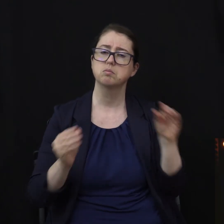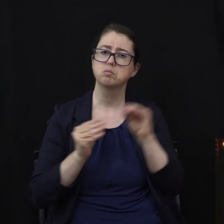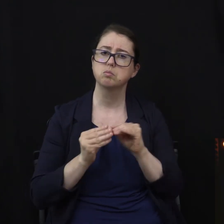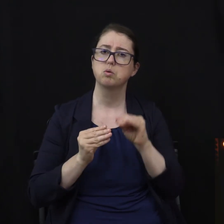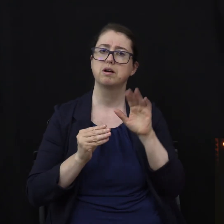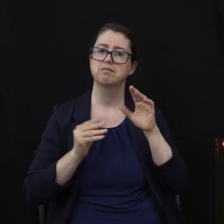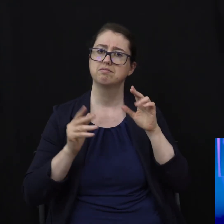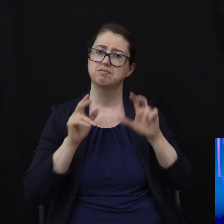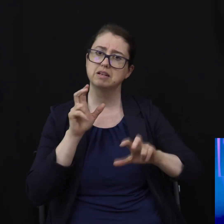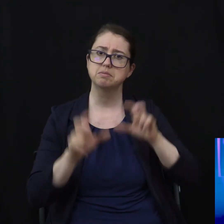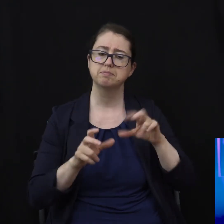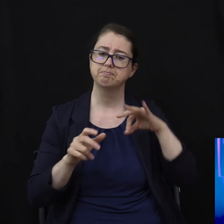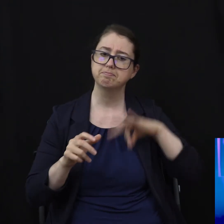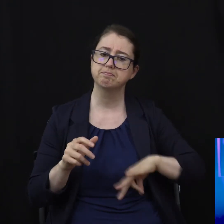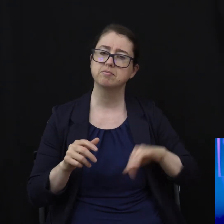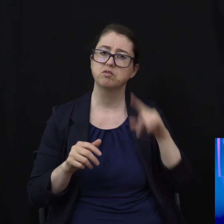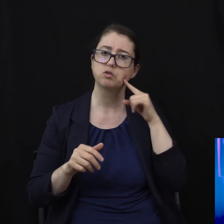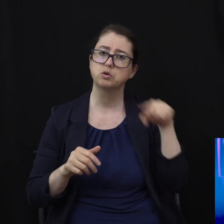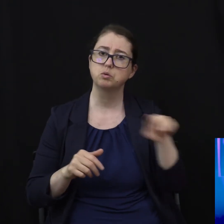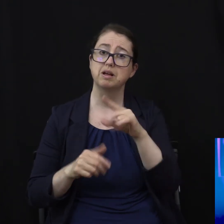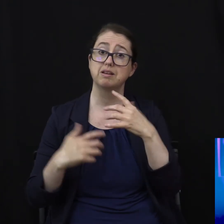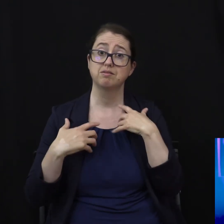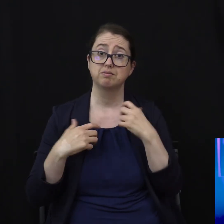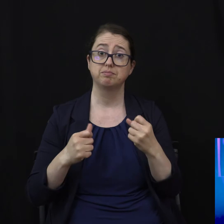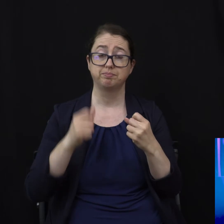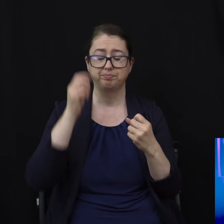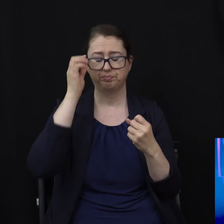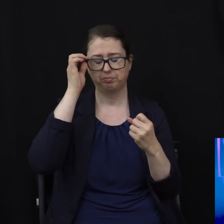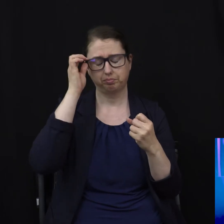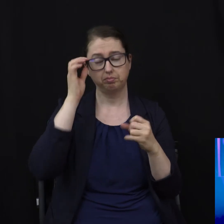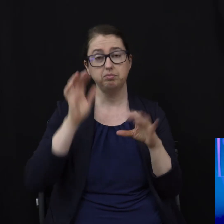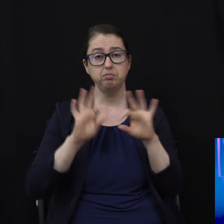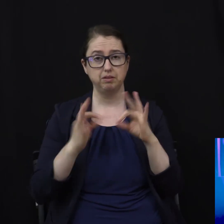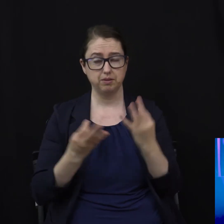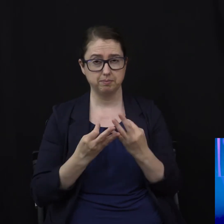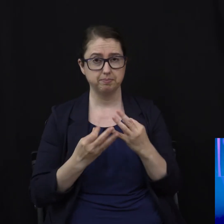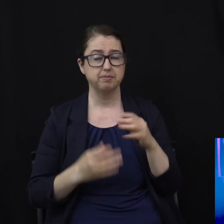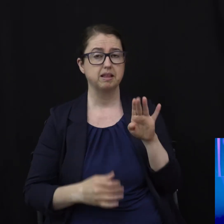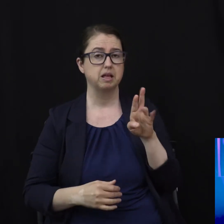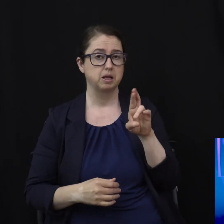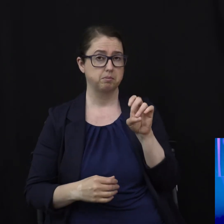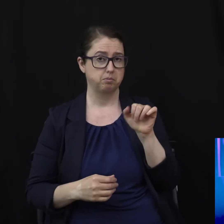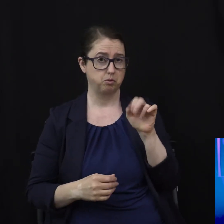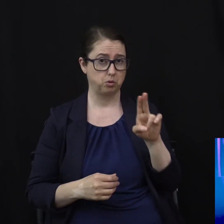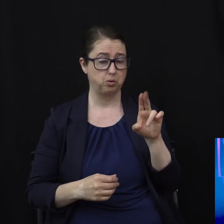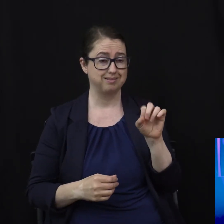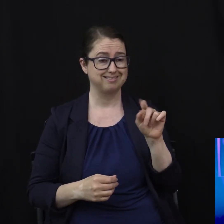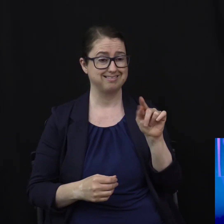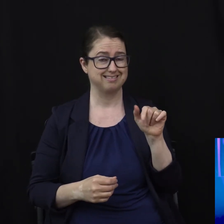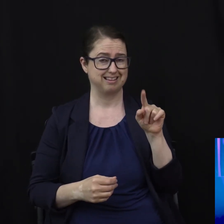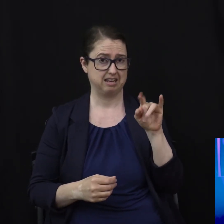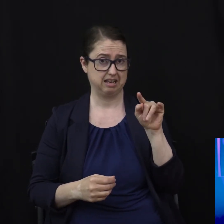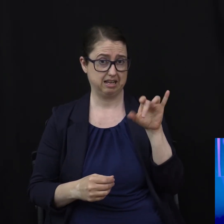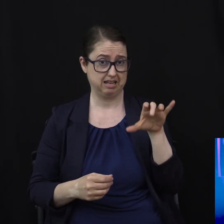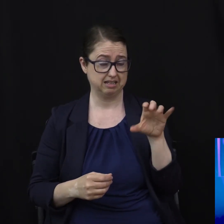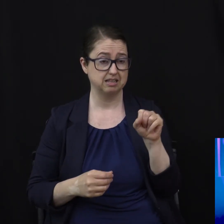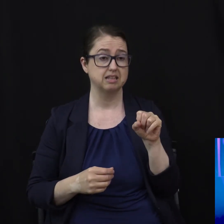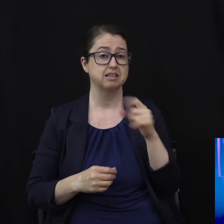family. The Bureau of Labor Statistics reports the average person spends two hours and 45 minutes every